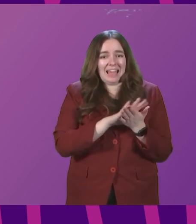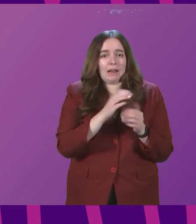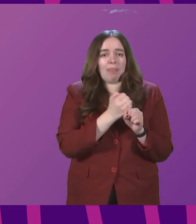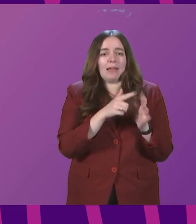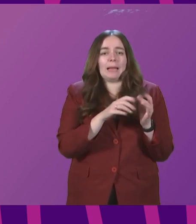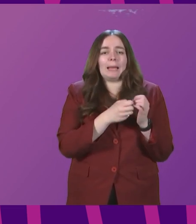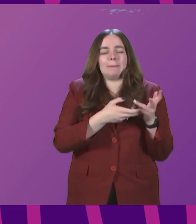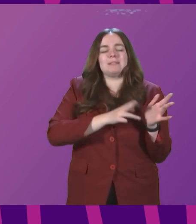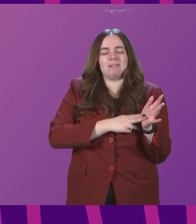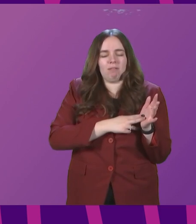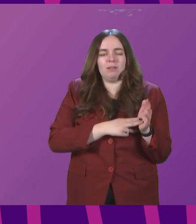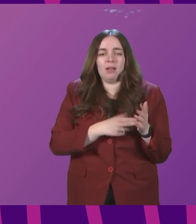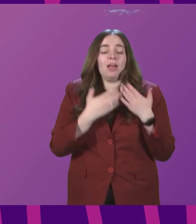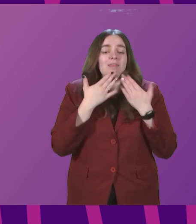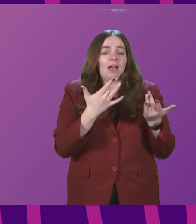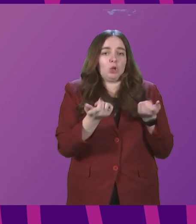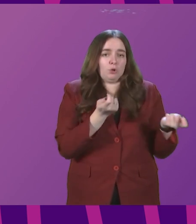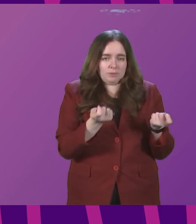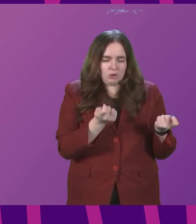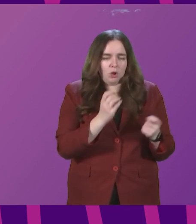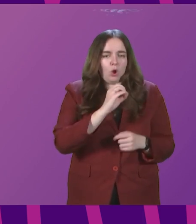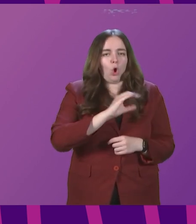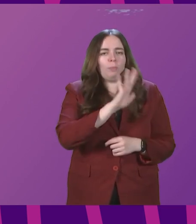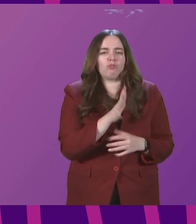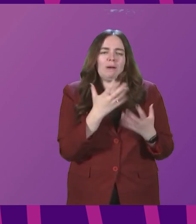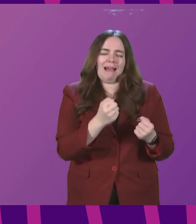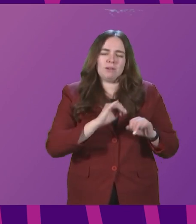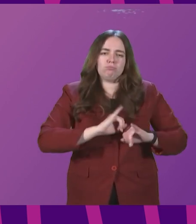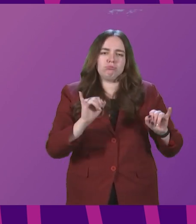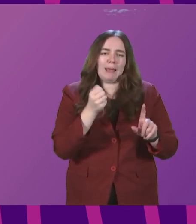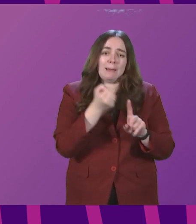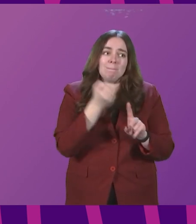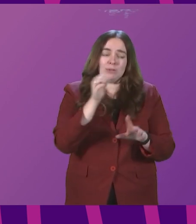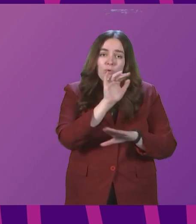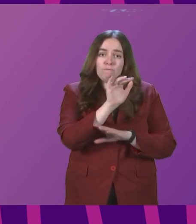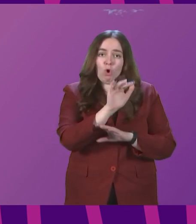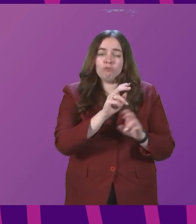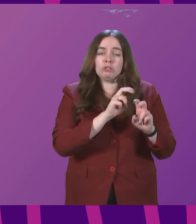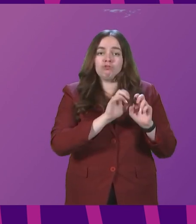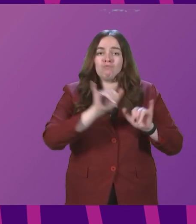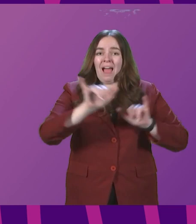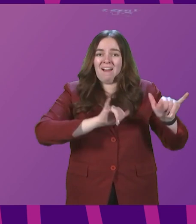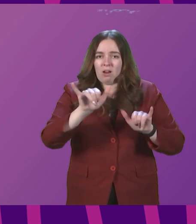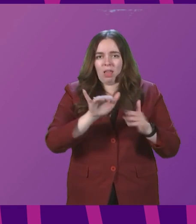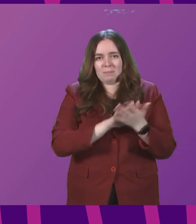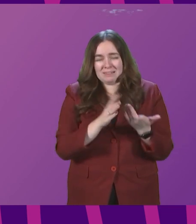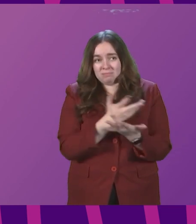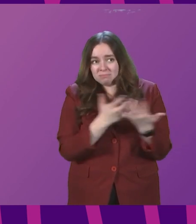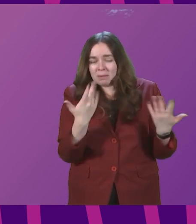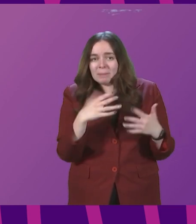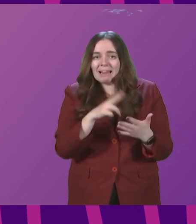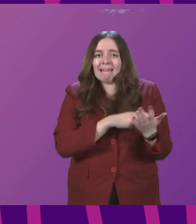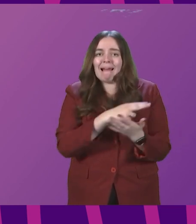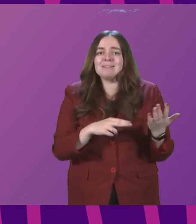Thank you, Presiding Officer. Omicron is at a hugely adverse impact on foreign travel, resulting in thousands understandably cancelling holidays